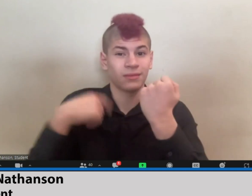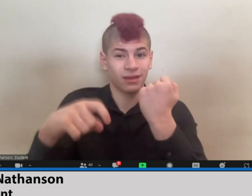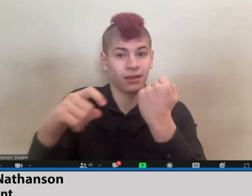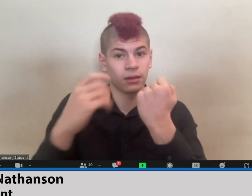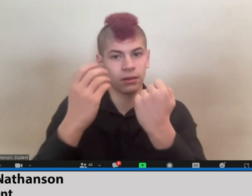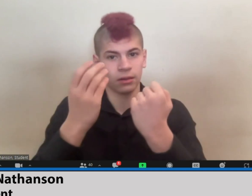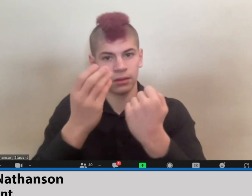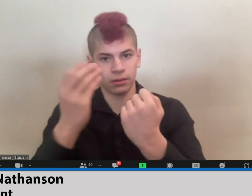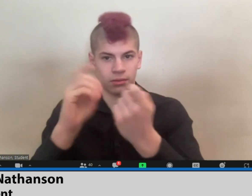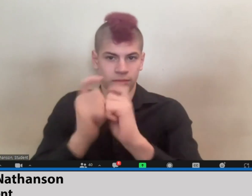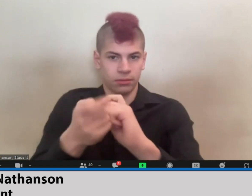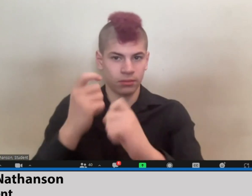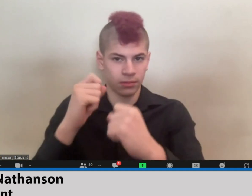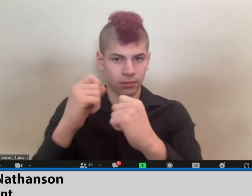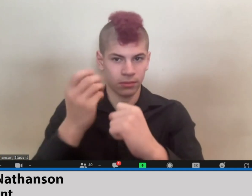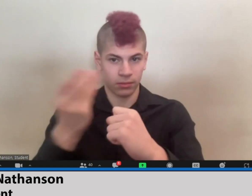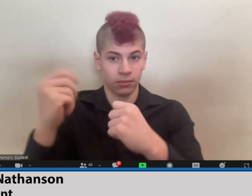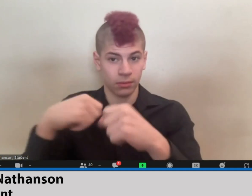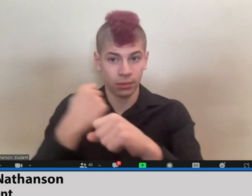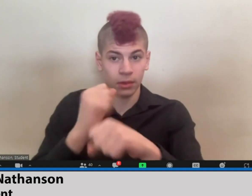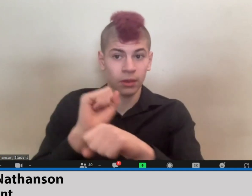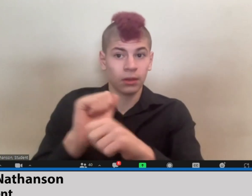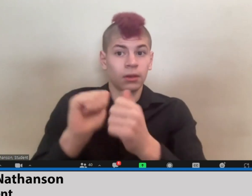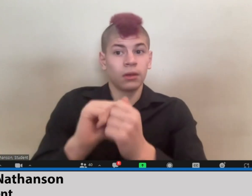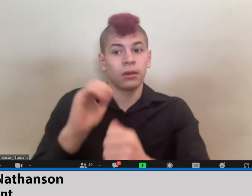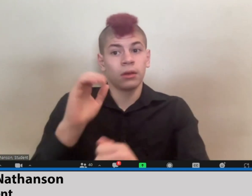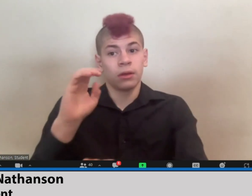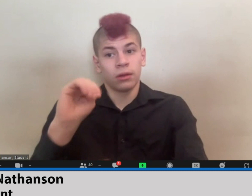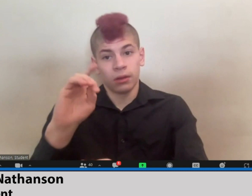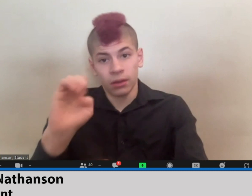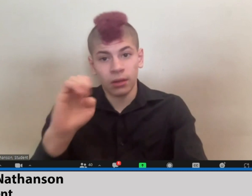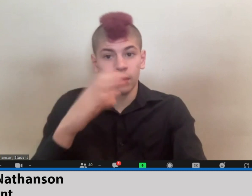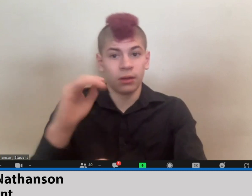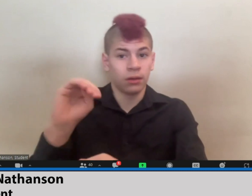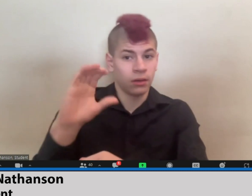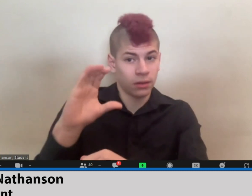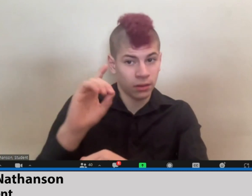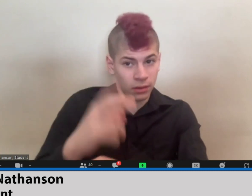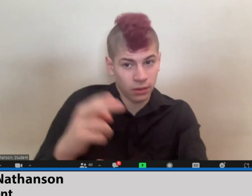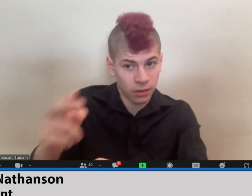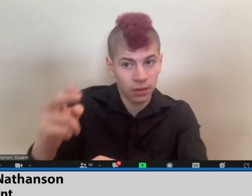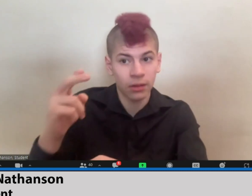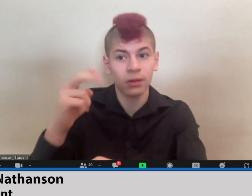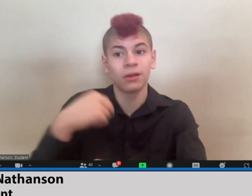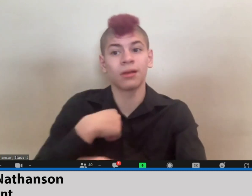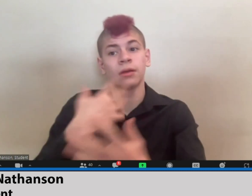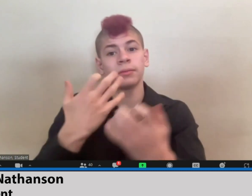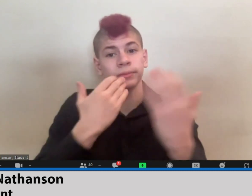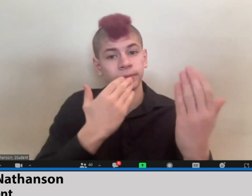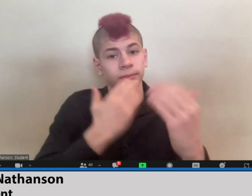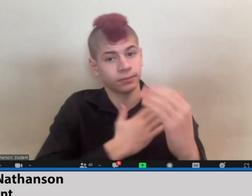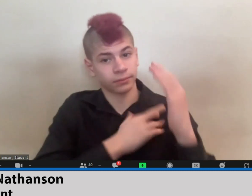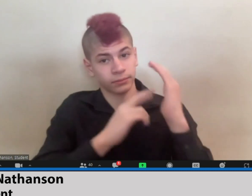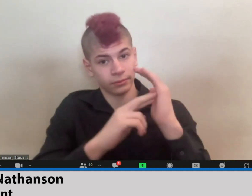and I'm tired. I only have a few years left before I graduate, and it is not okay that I, and I imagine others,